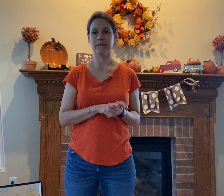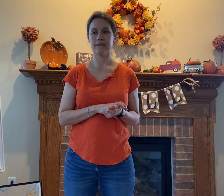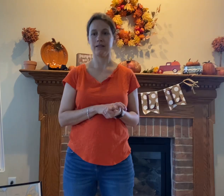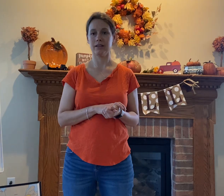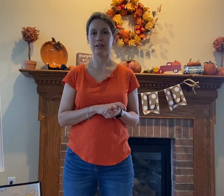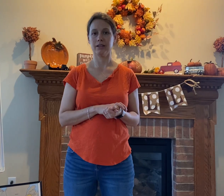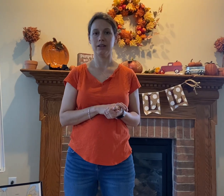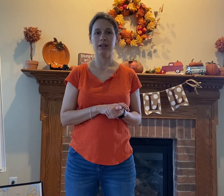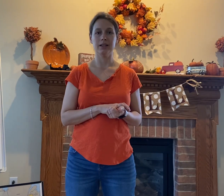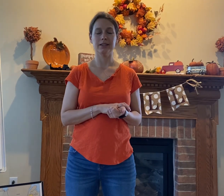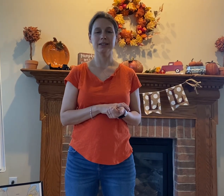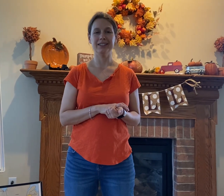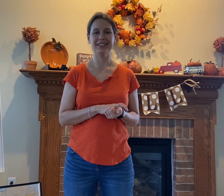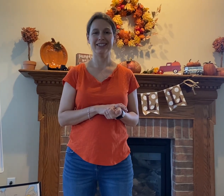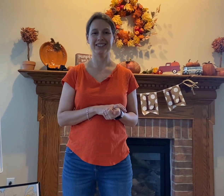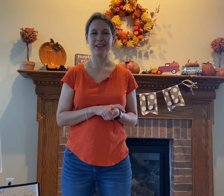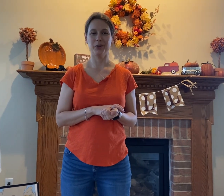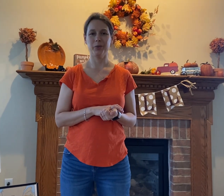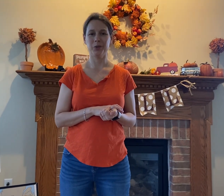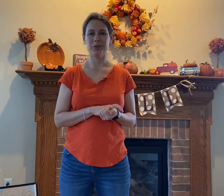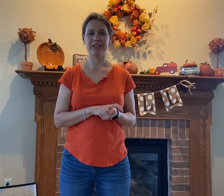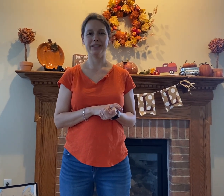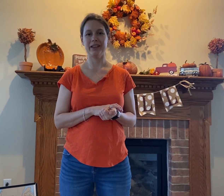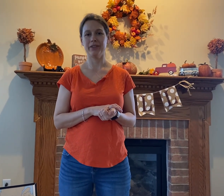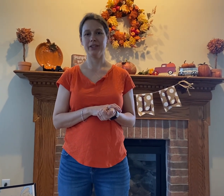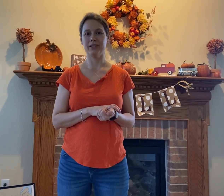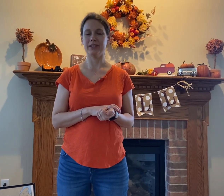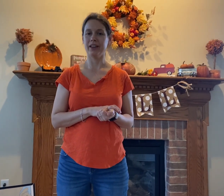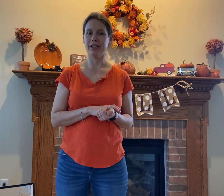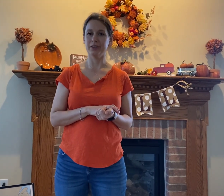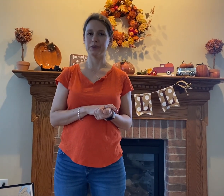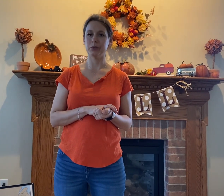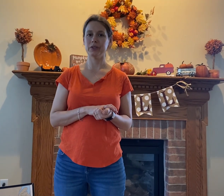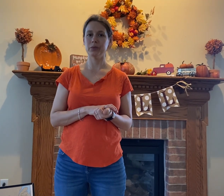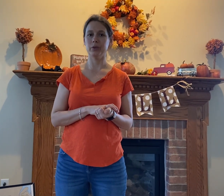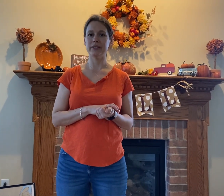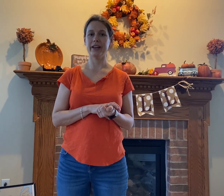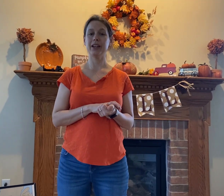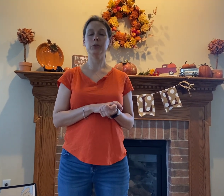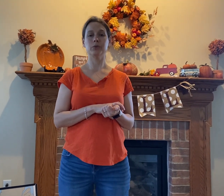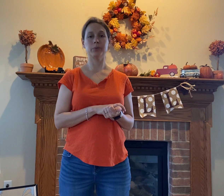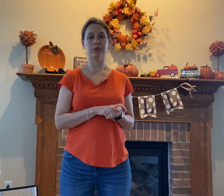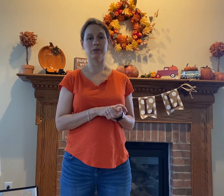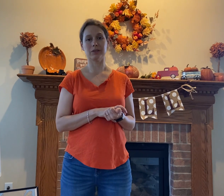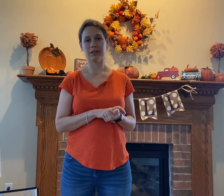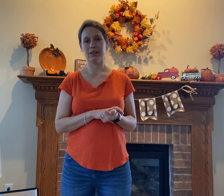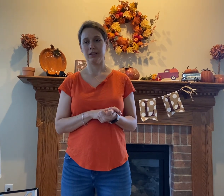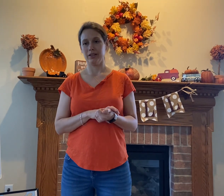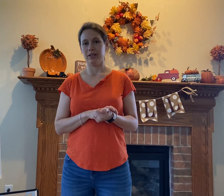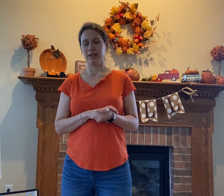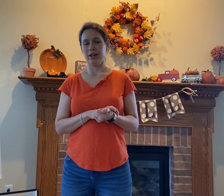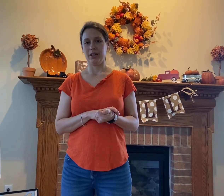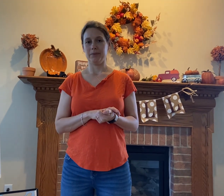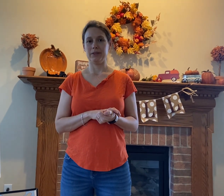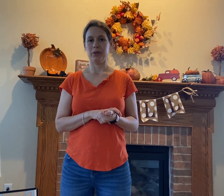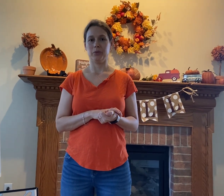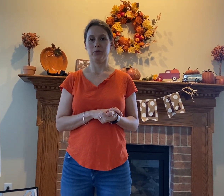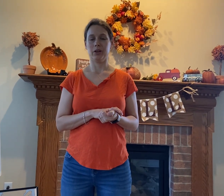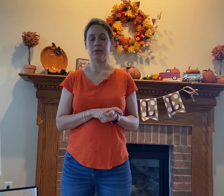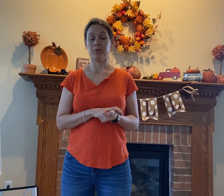go CC cycle one week seven science what are some ways animals reproduce so we're